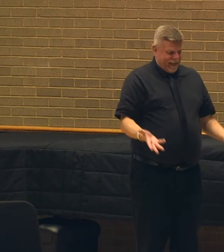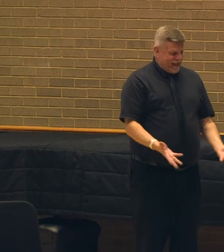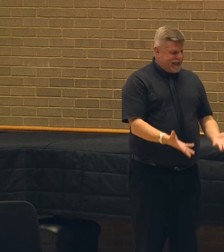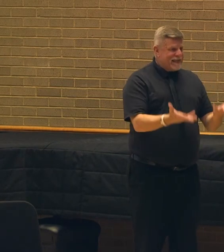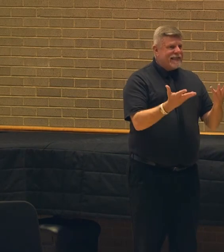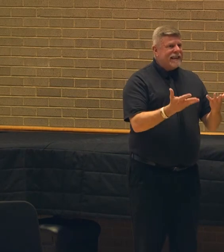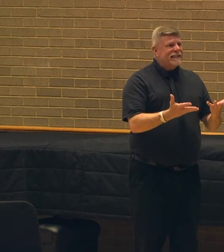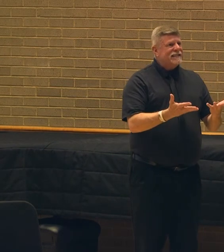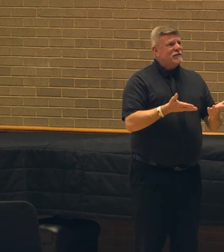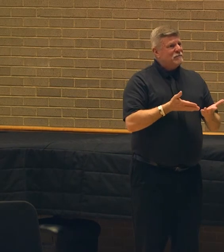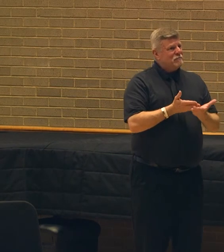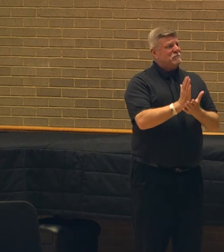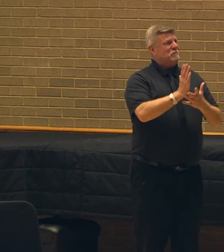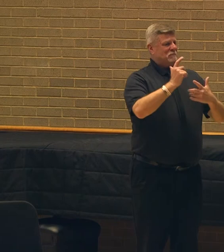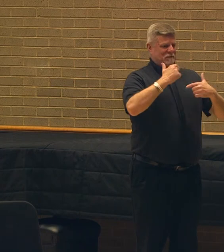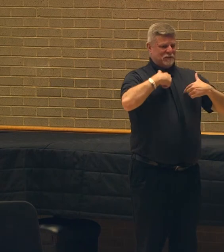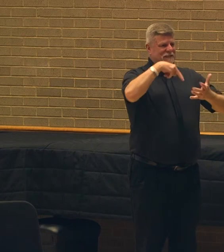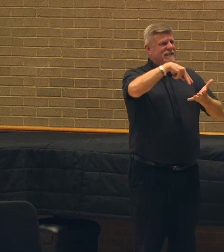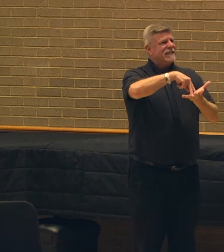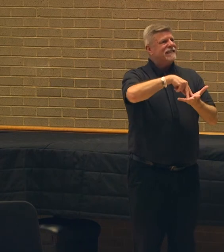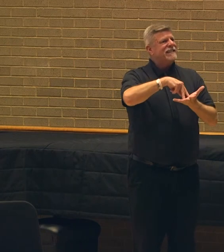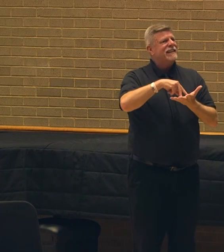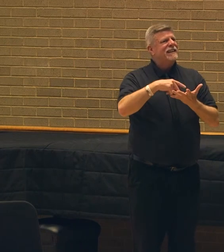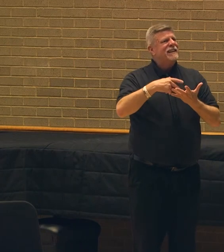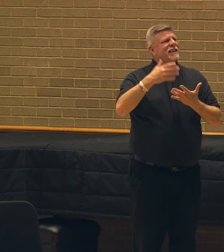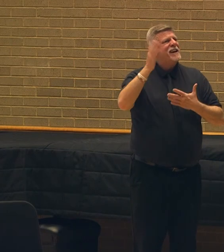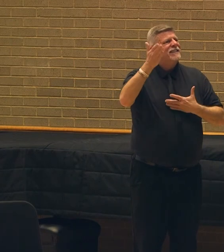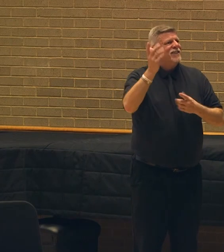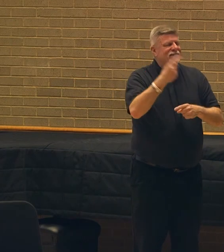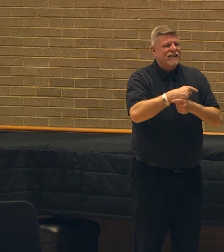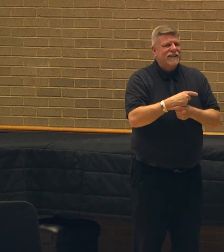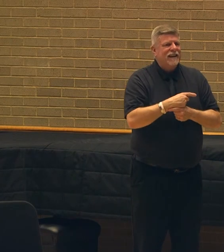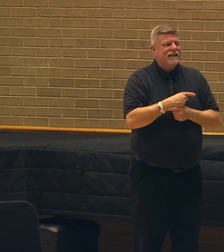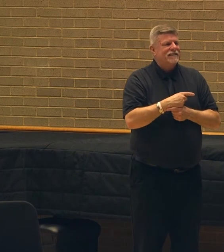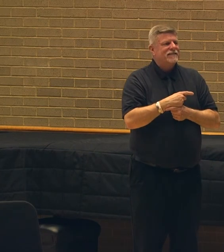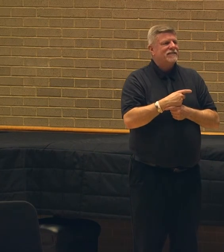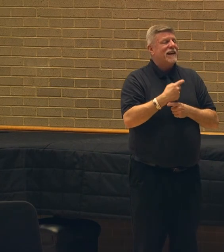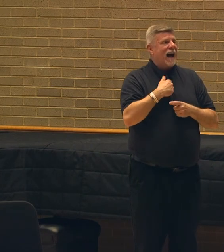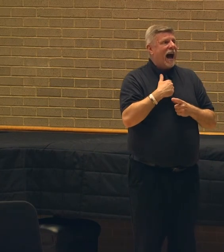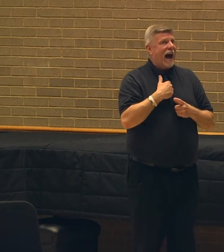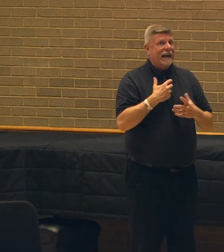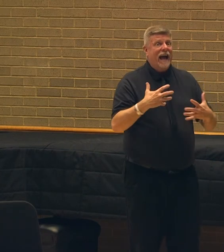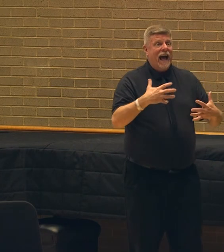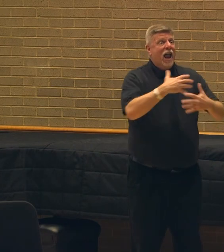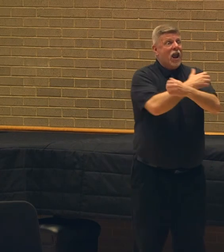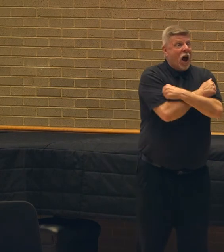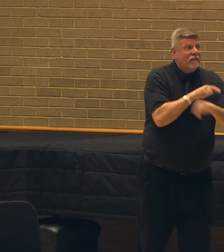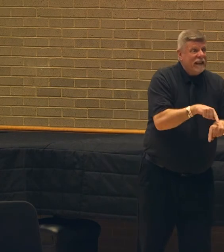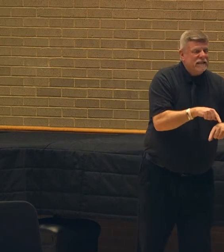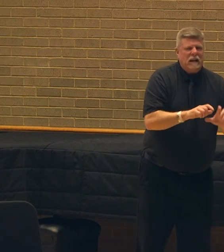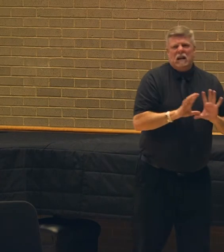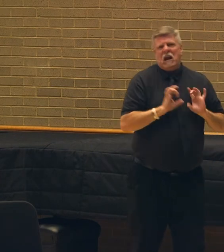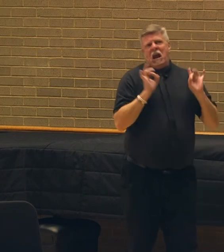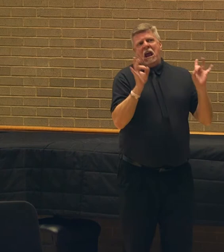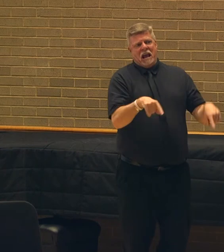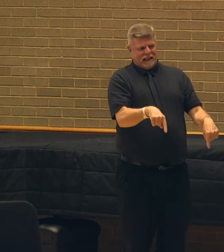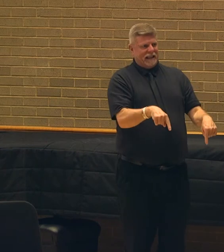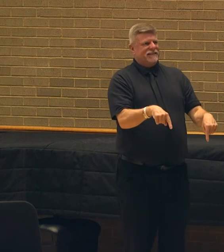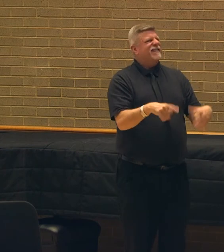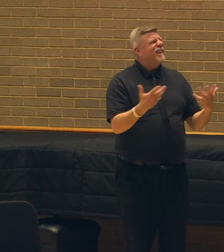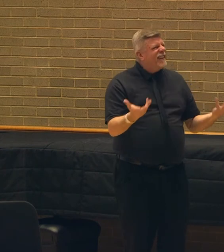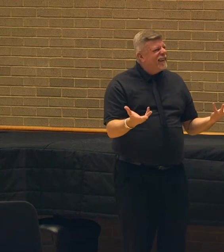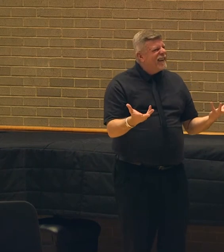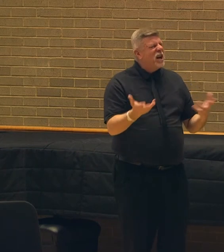to speak today. And I both embrace and totally reject this notion of lecture because what I hope we